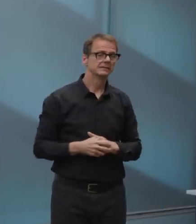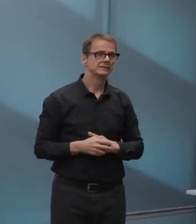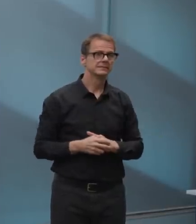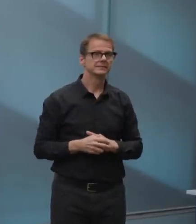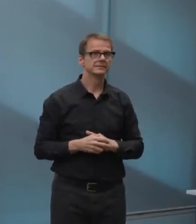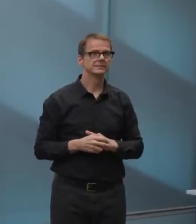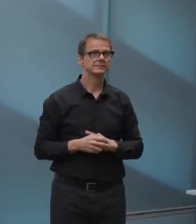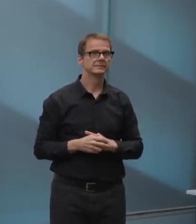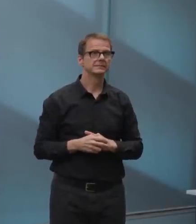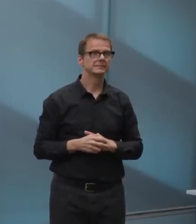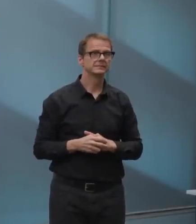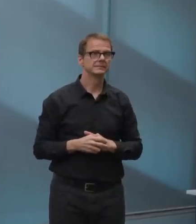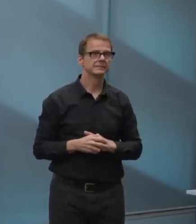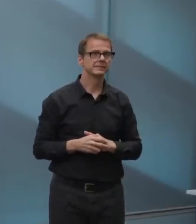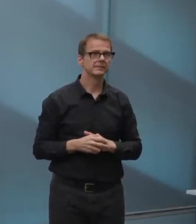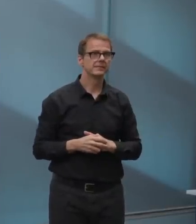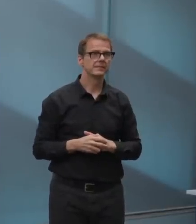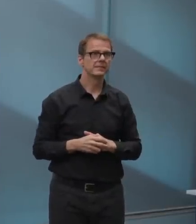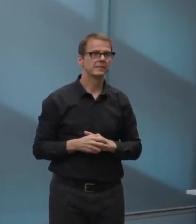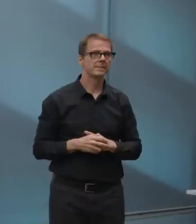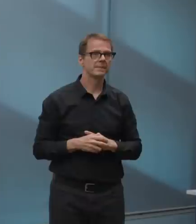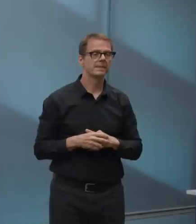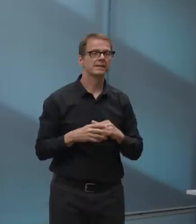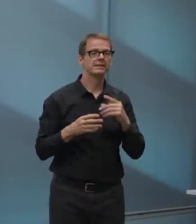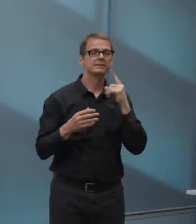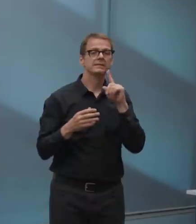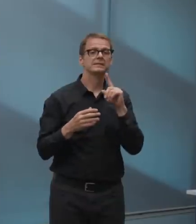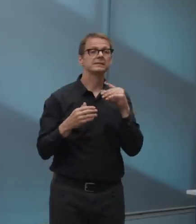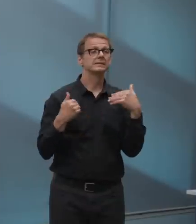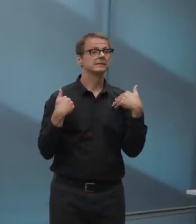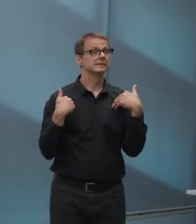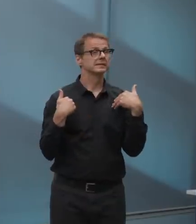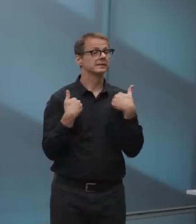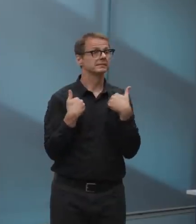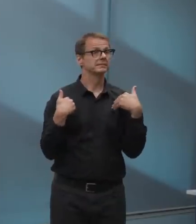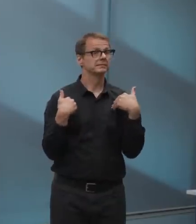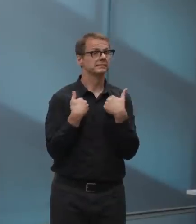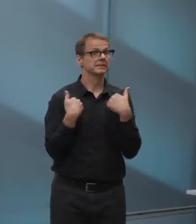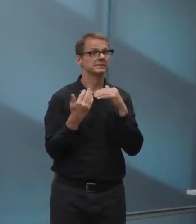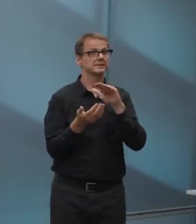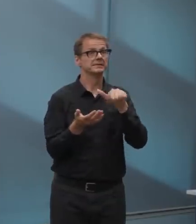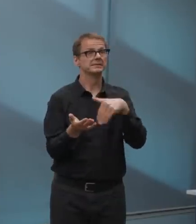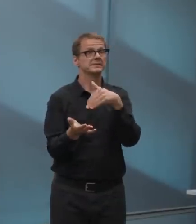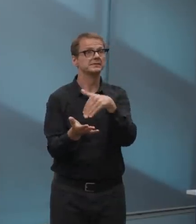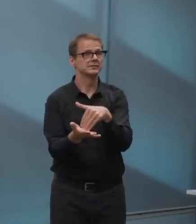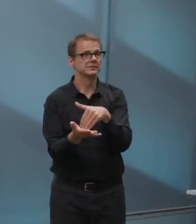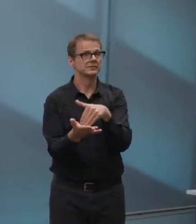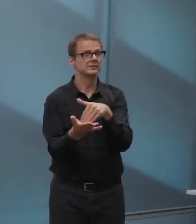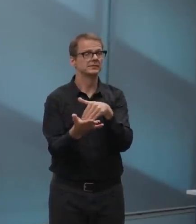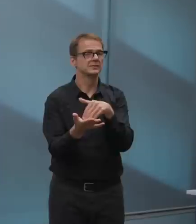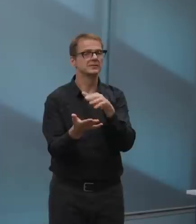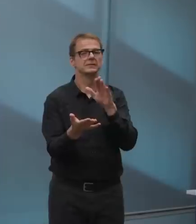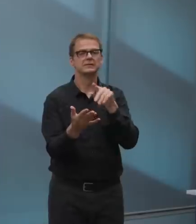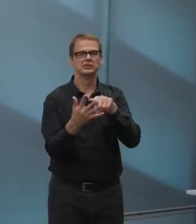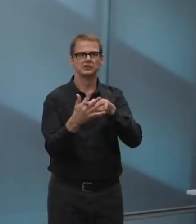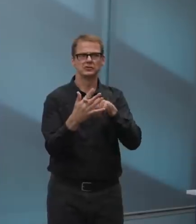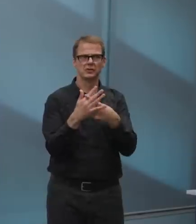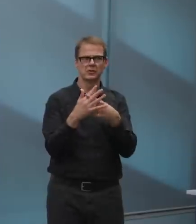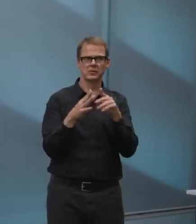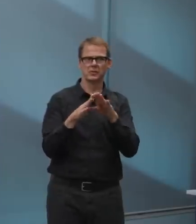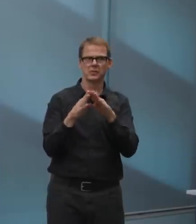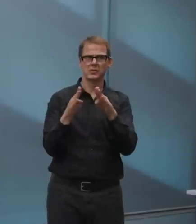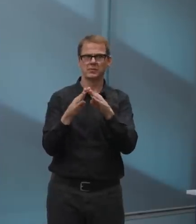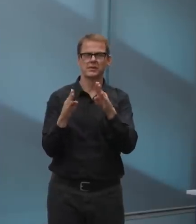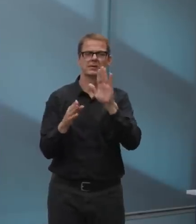for me 25th, which will include the intake of healthy stray dogs dropped off by Edmontonians. The intake